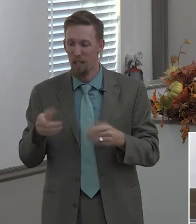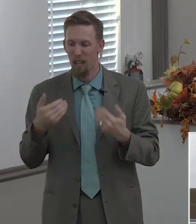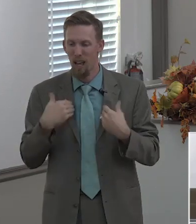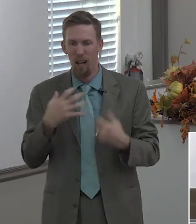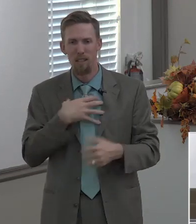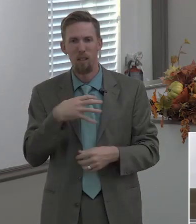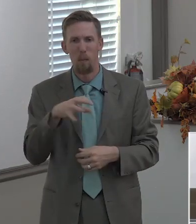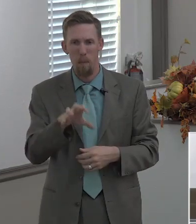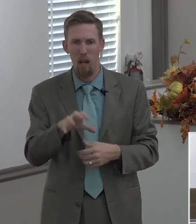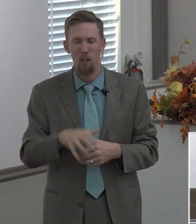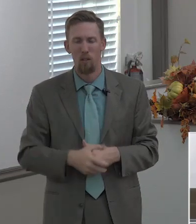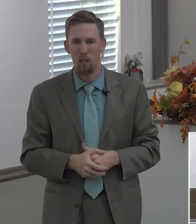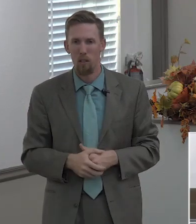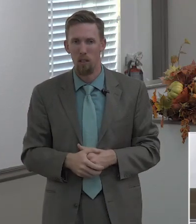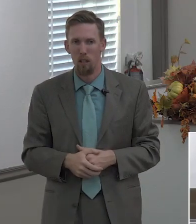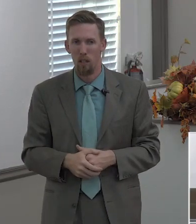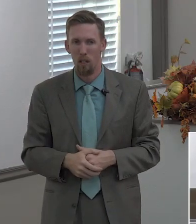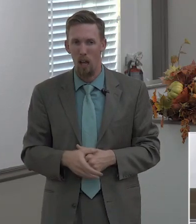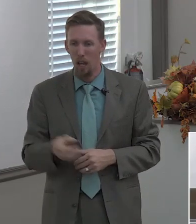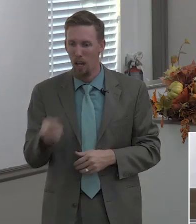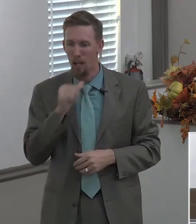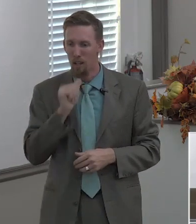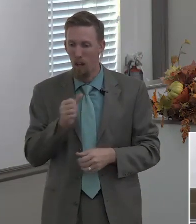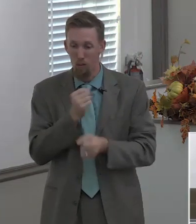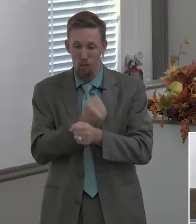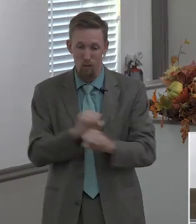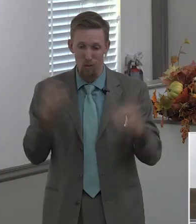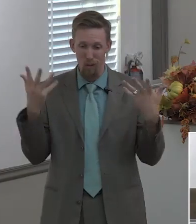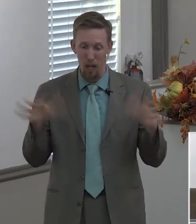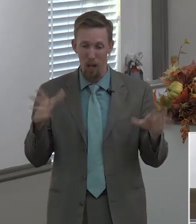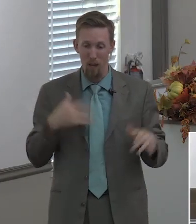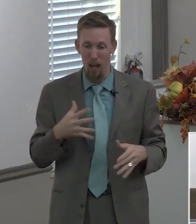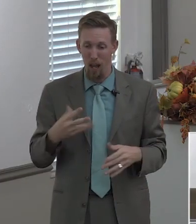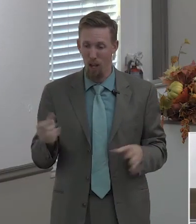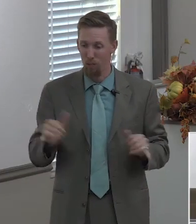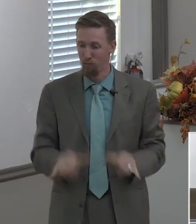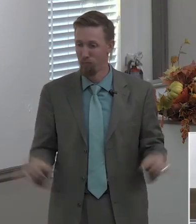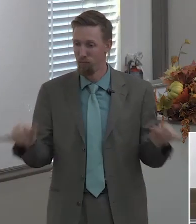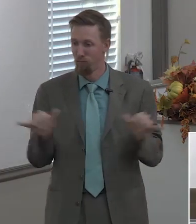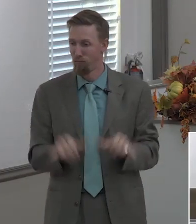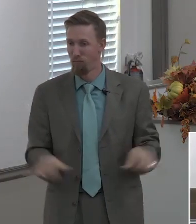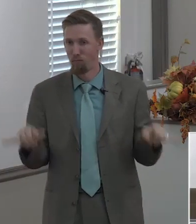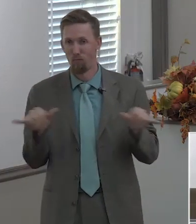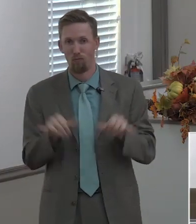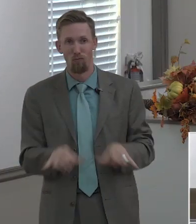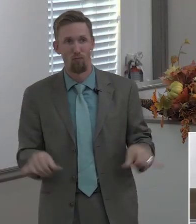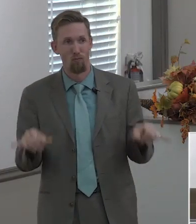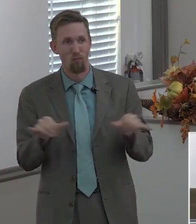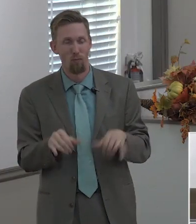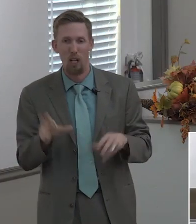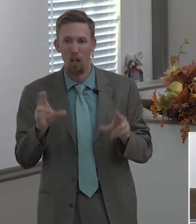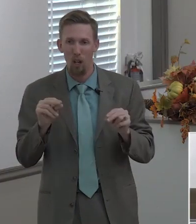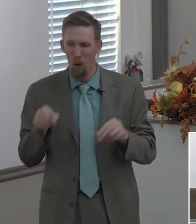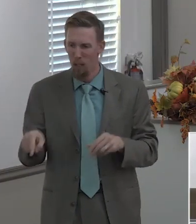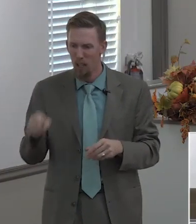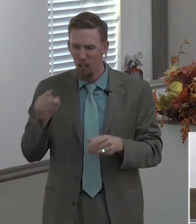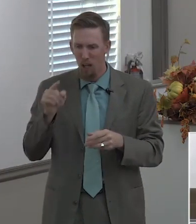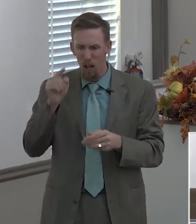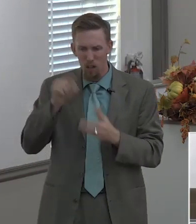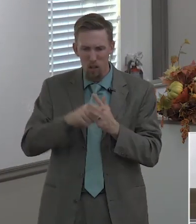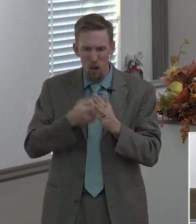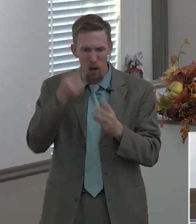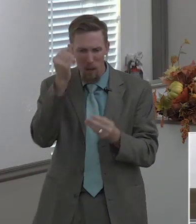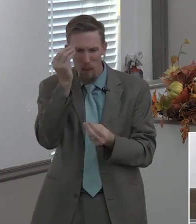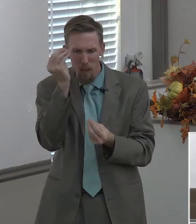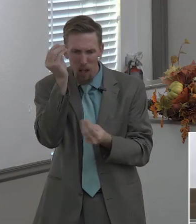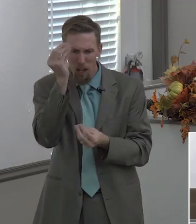but he has compassion he didn't just get saved and moved on he got saved and he started